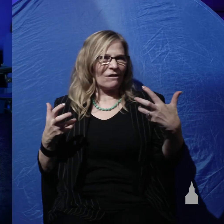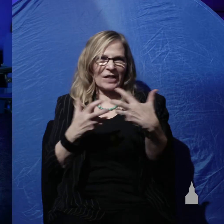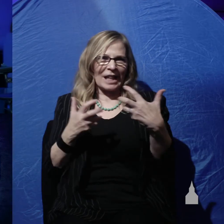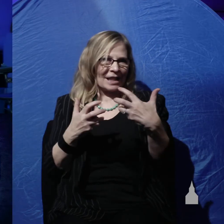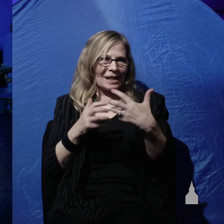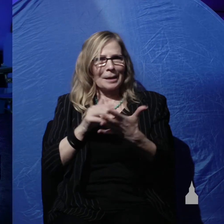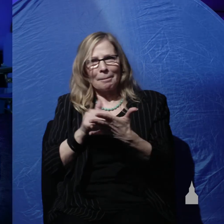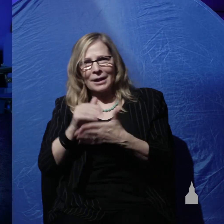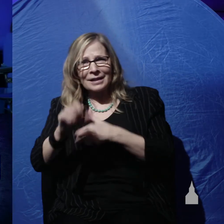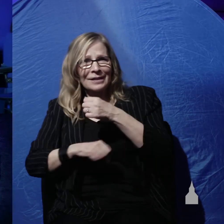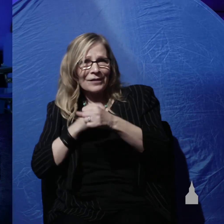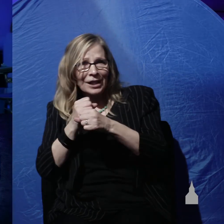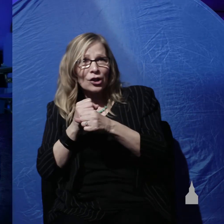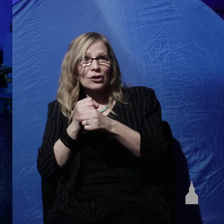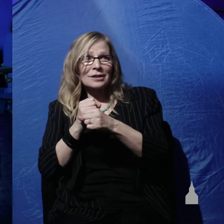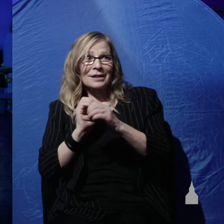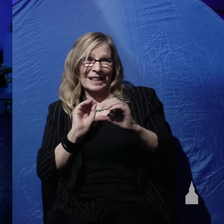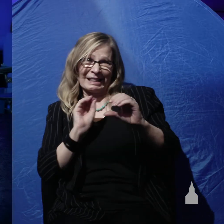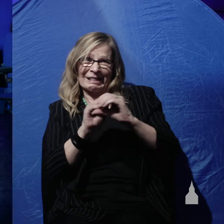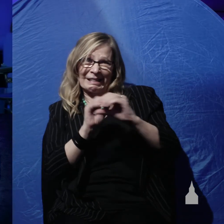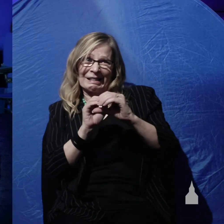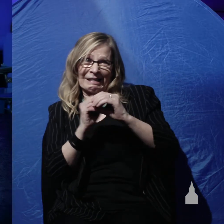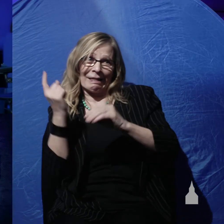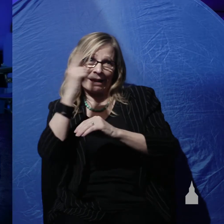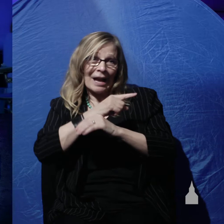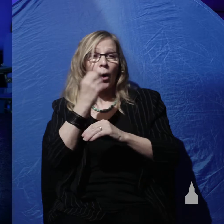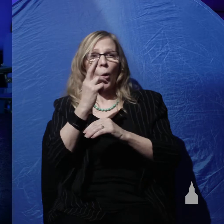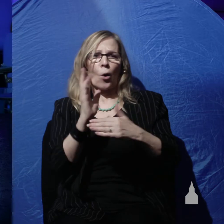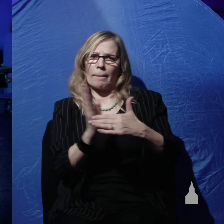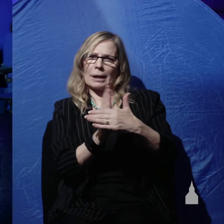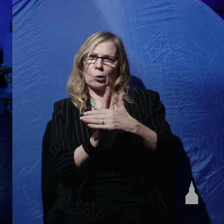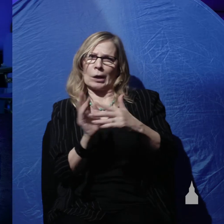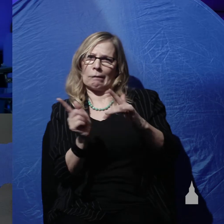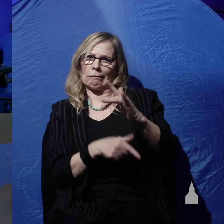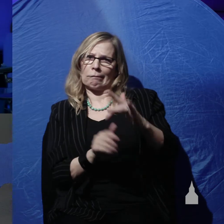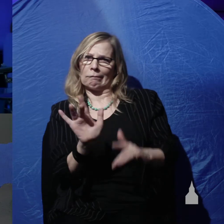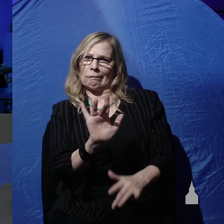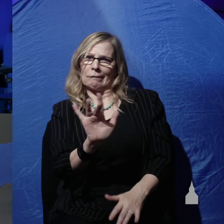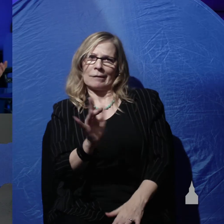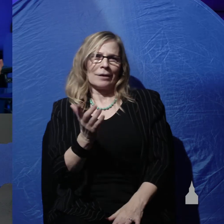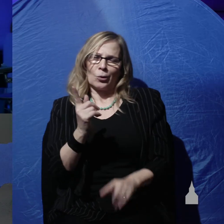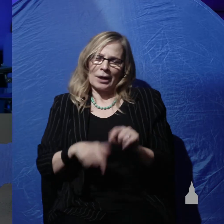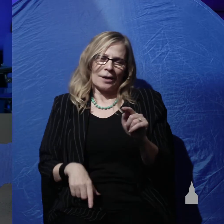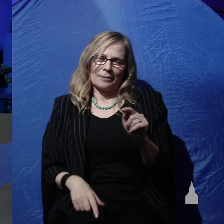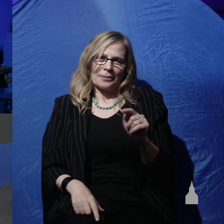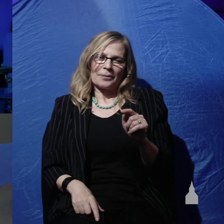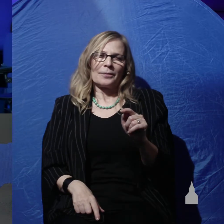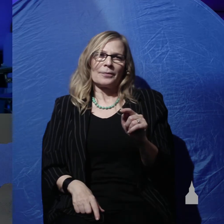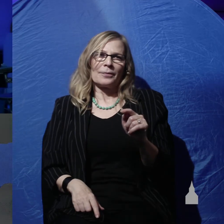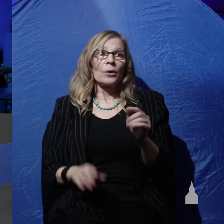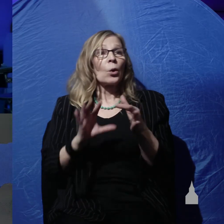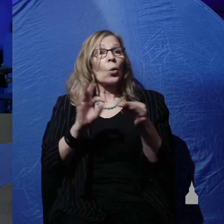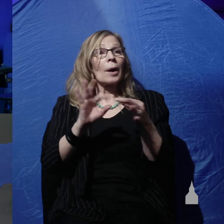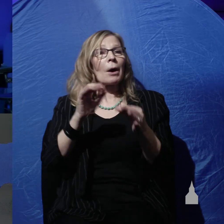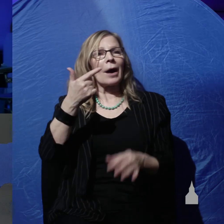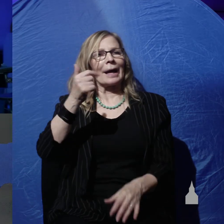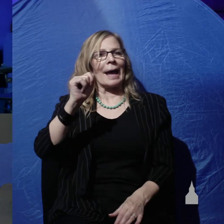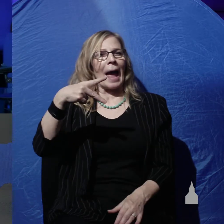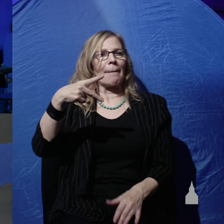the days. So what about the gap? Well as I said and there are many versions of the gap theory